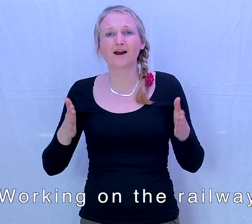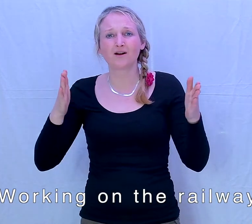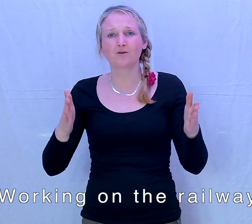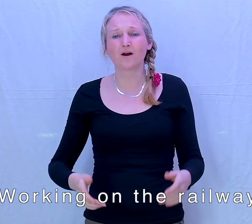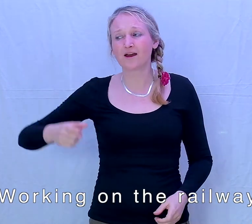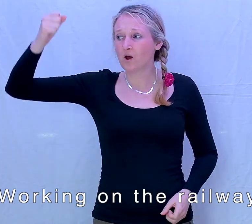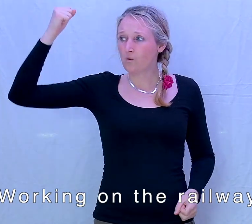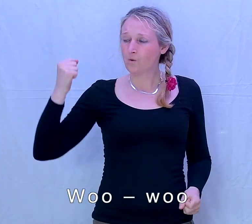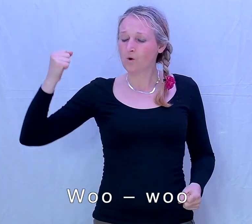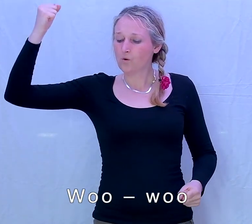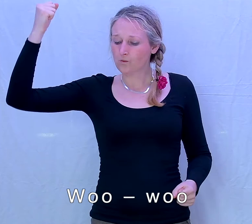railway.